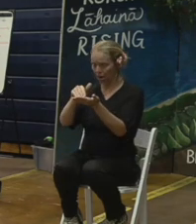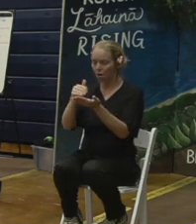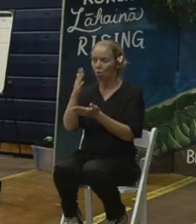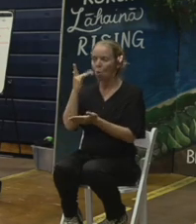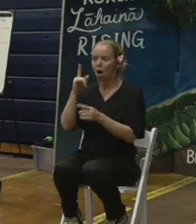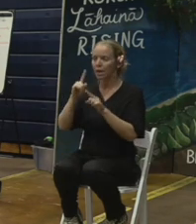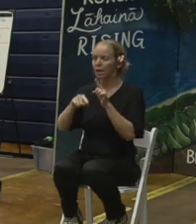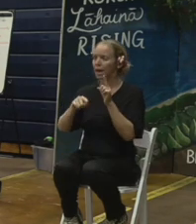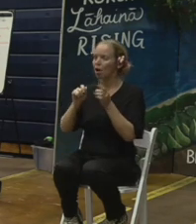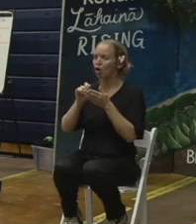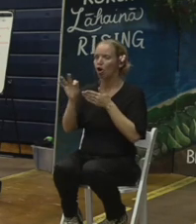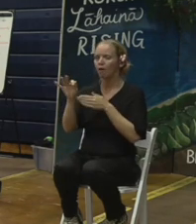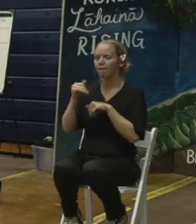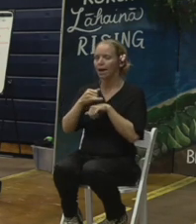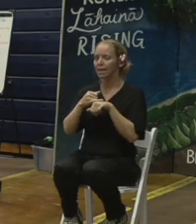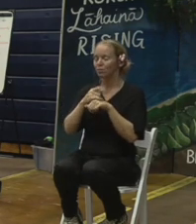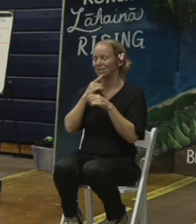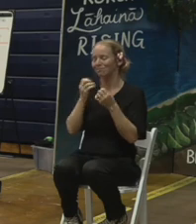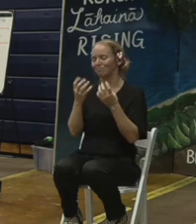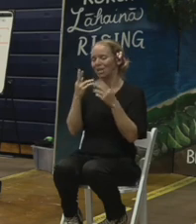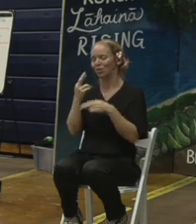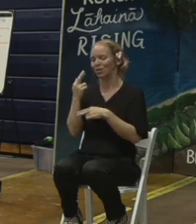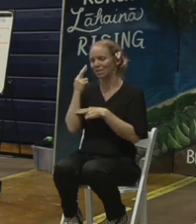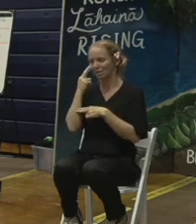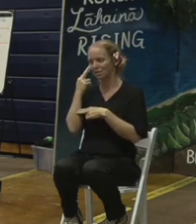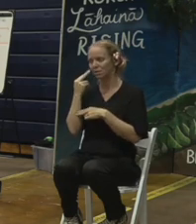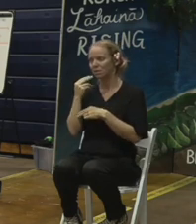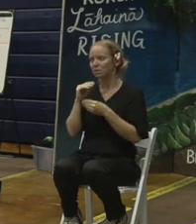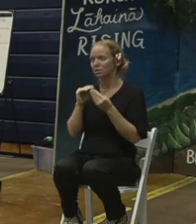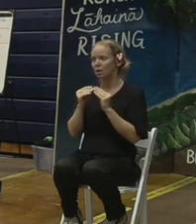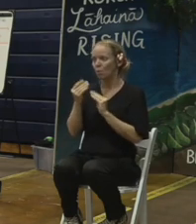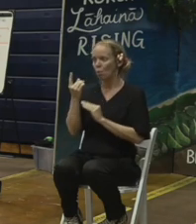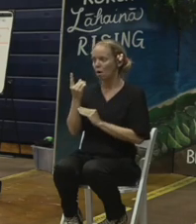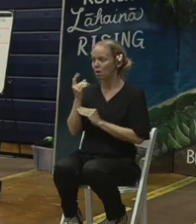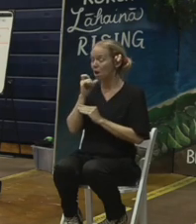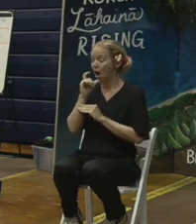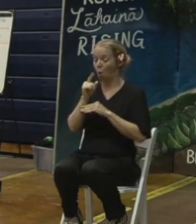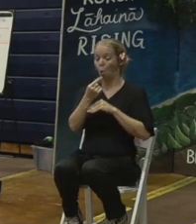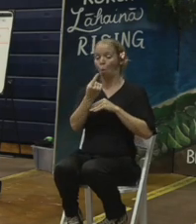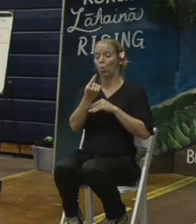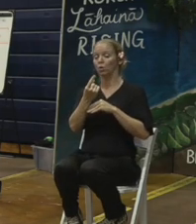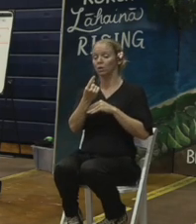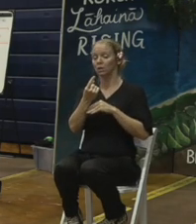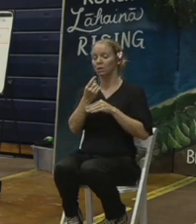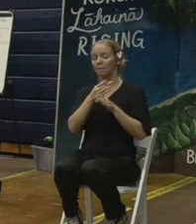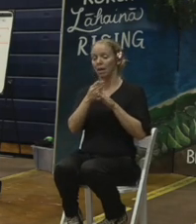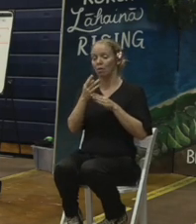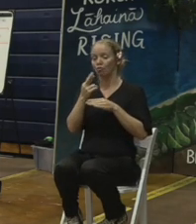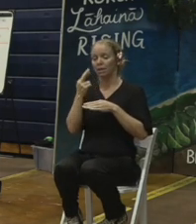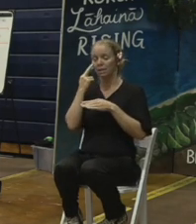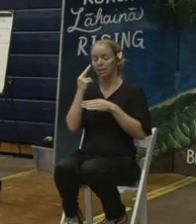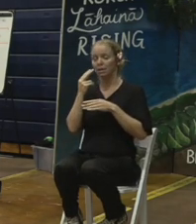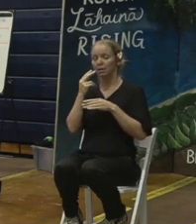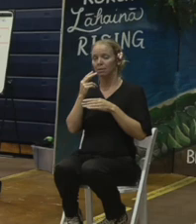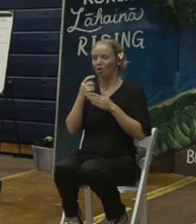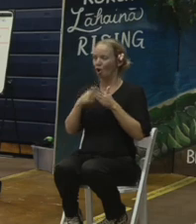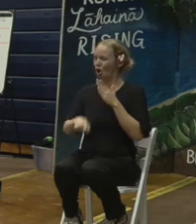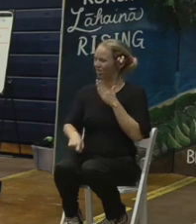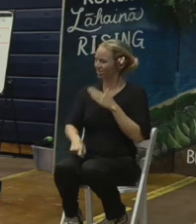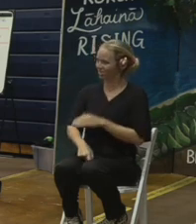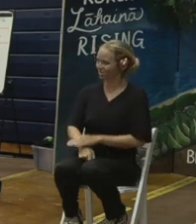there's a multitude of reasons. One, and not the only and main reason, is cost.